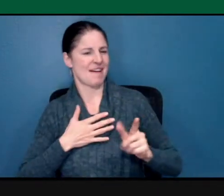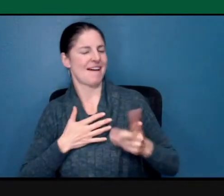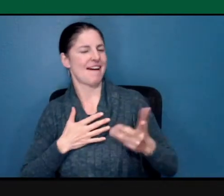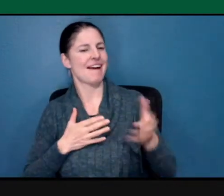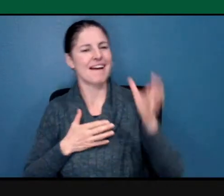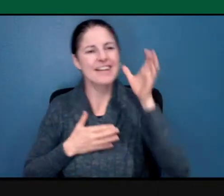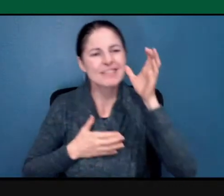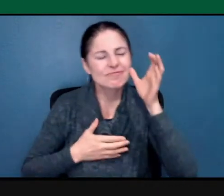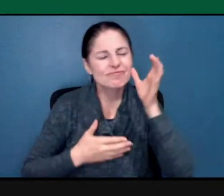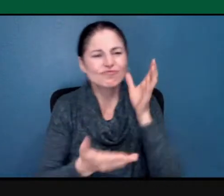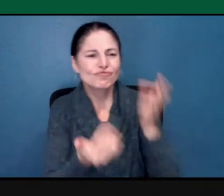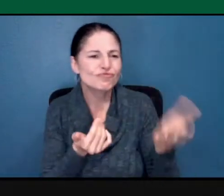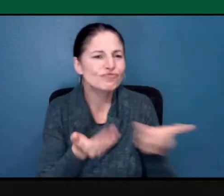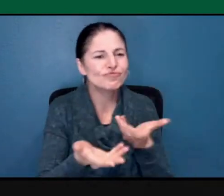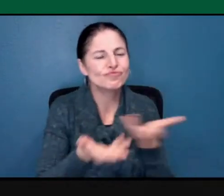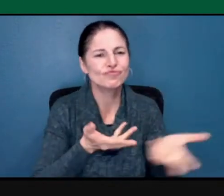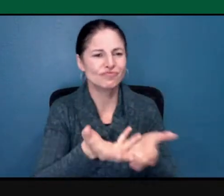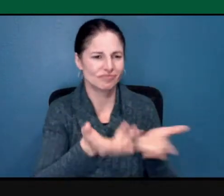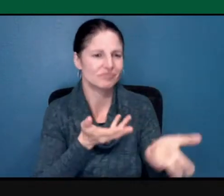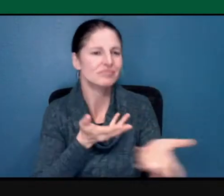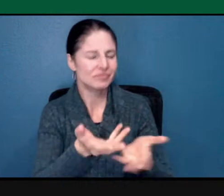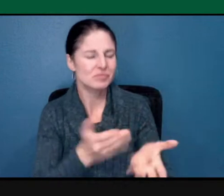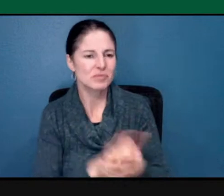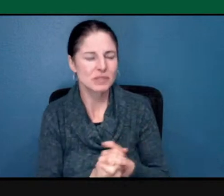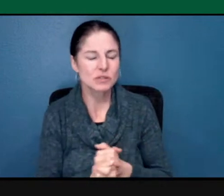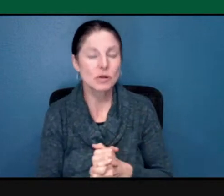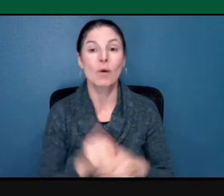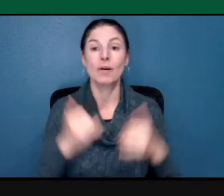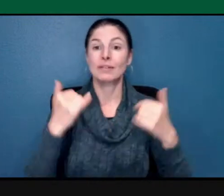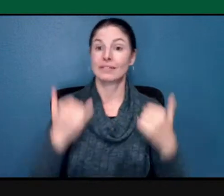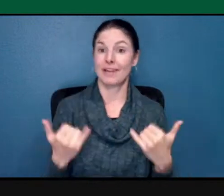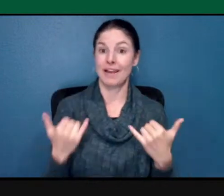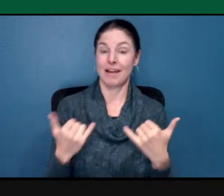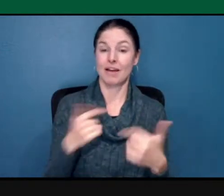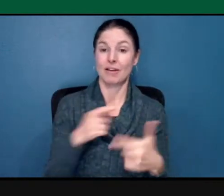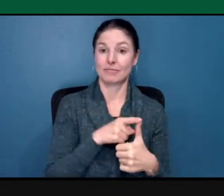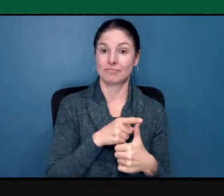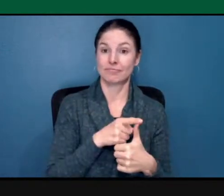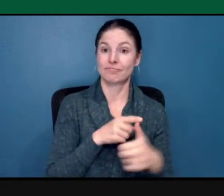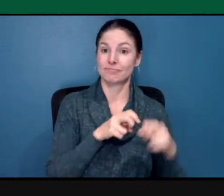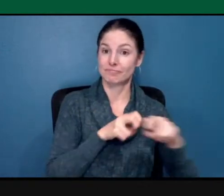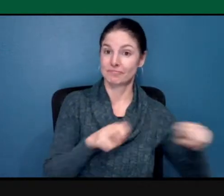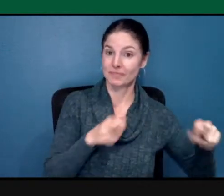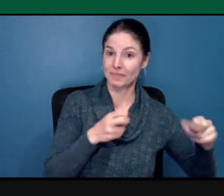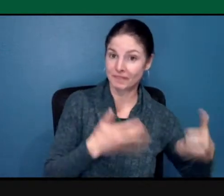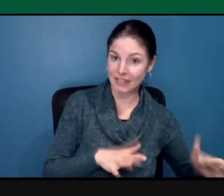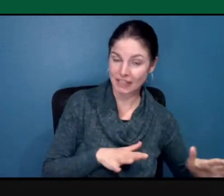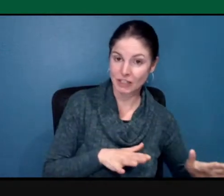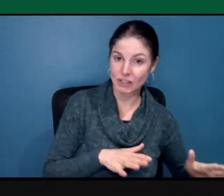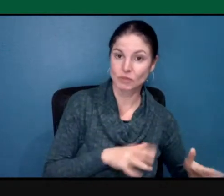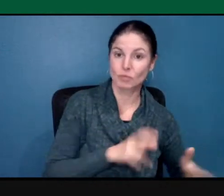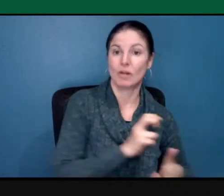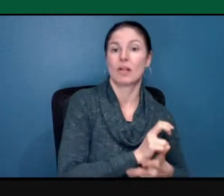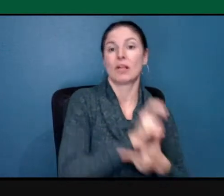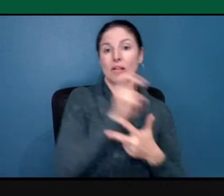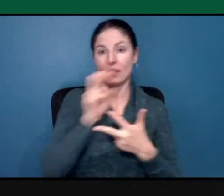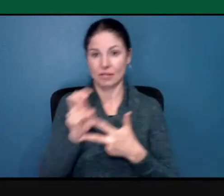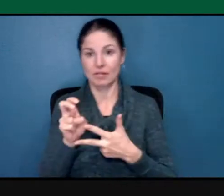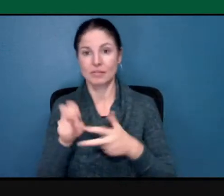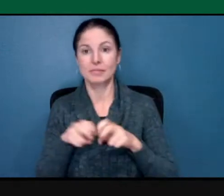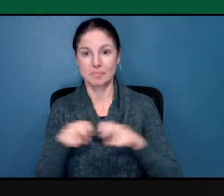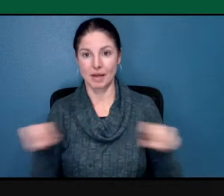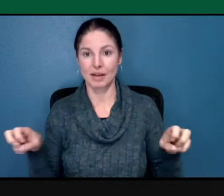others. So, now we're going to transition into our next panel, um, which will be